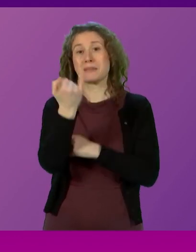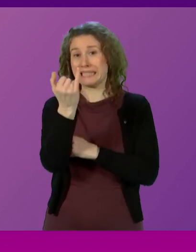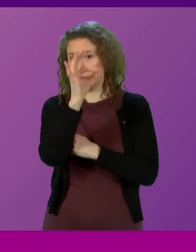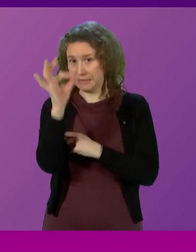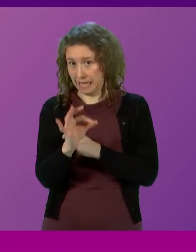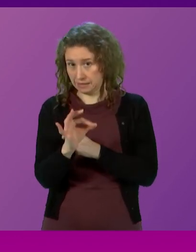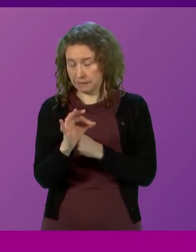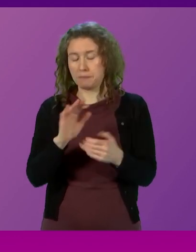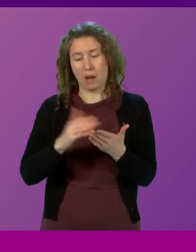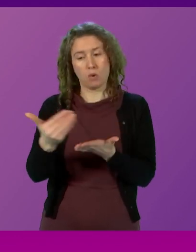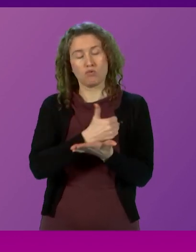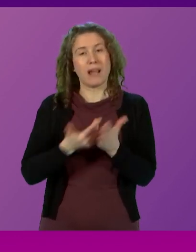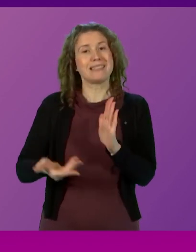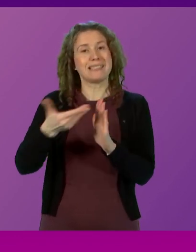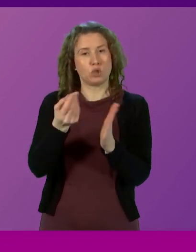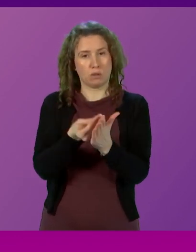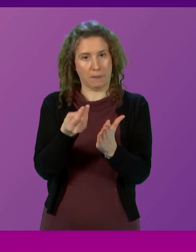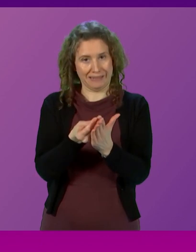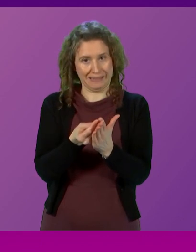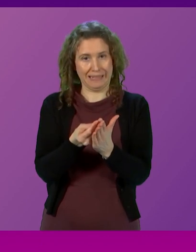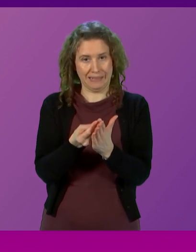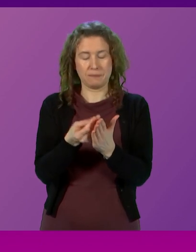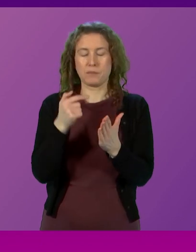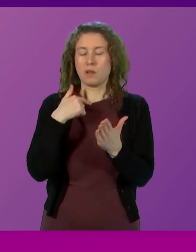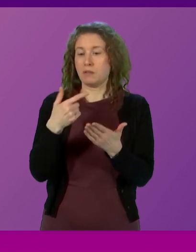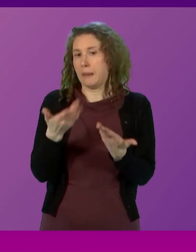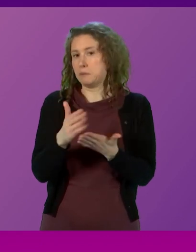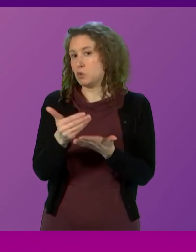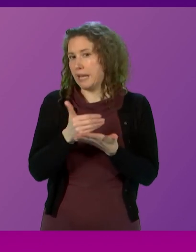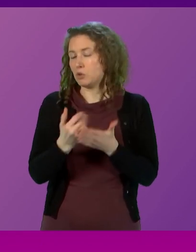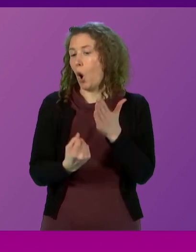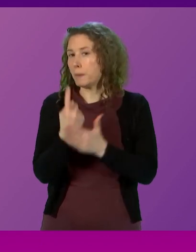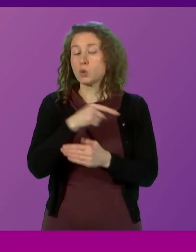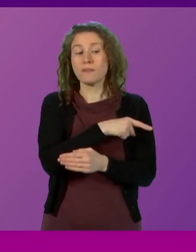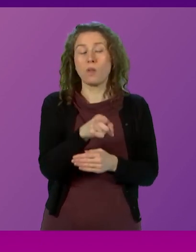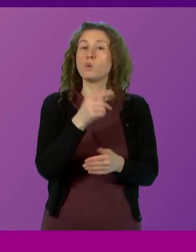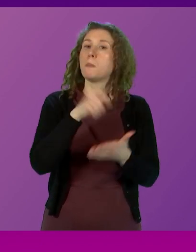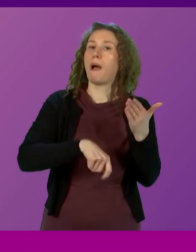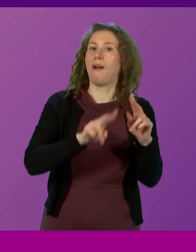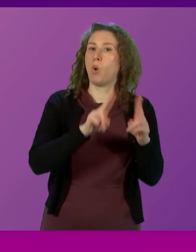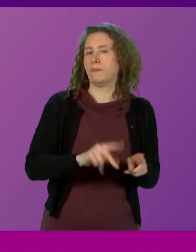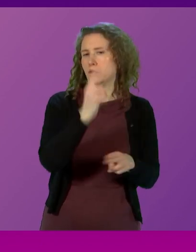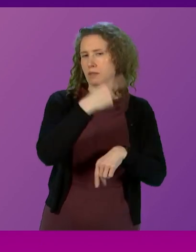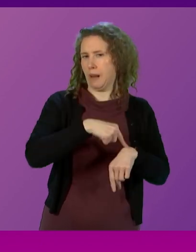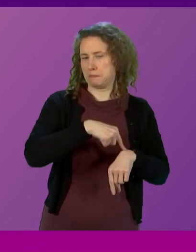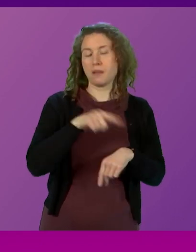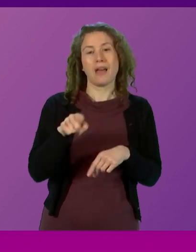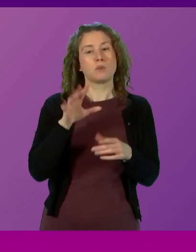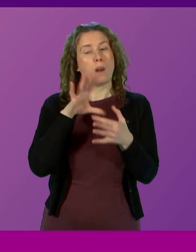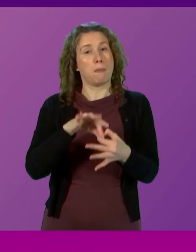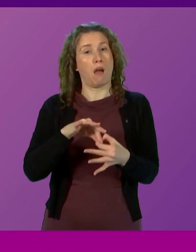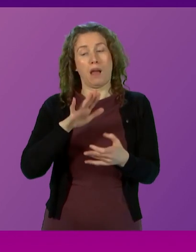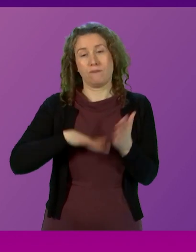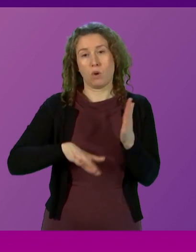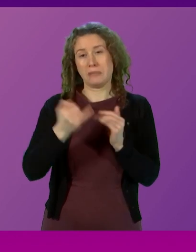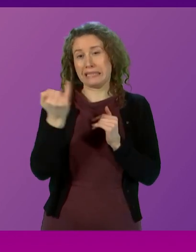raising much-needed additional revenue plus protecting opportunities for first-time buyers. This change will apply with effect